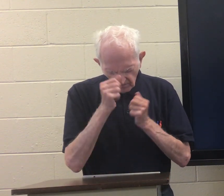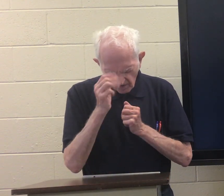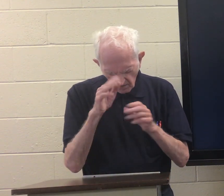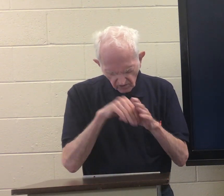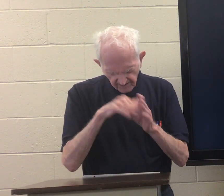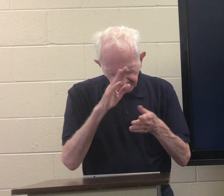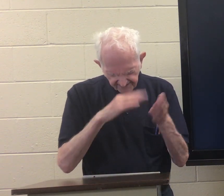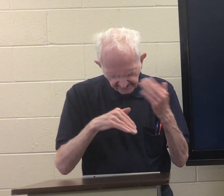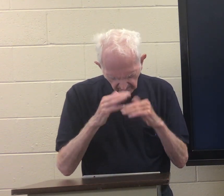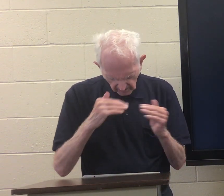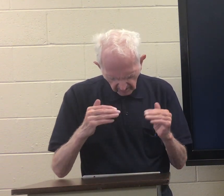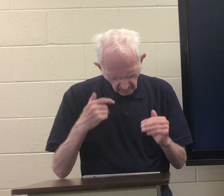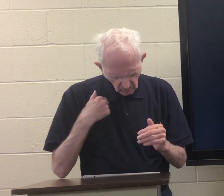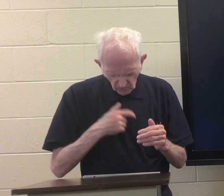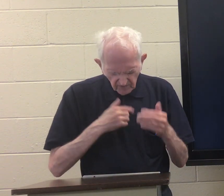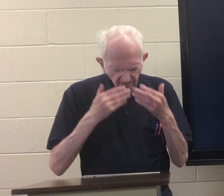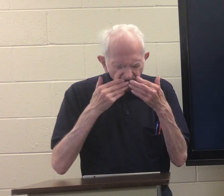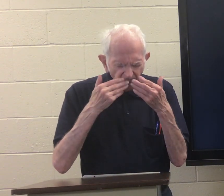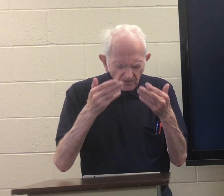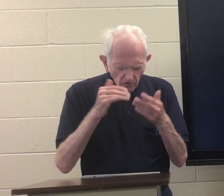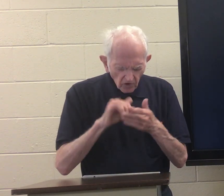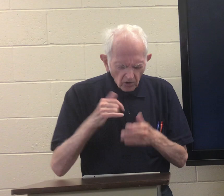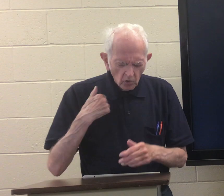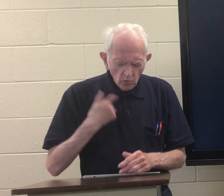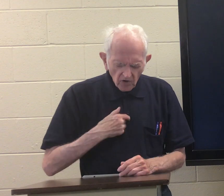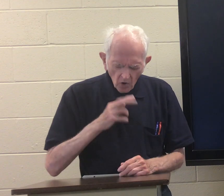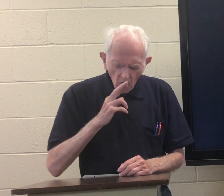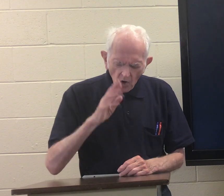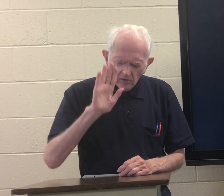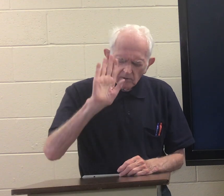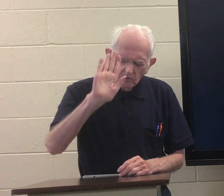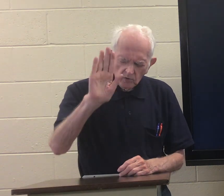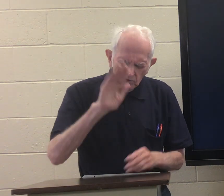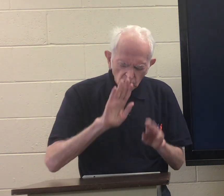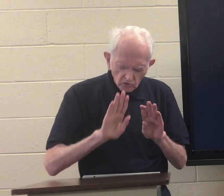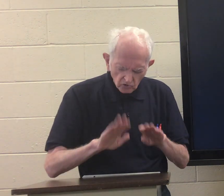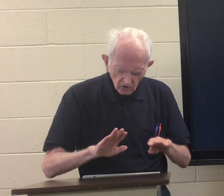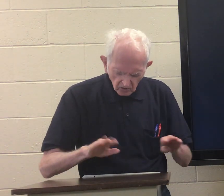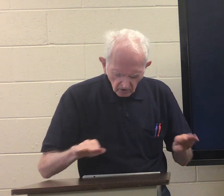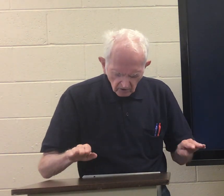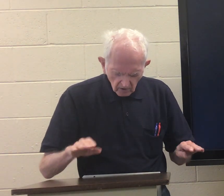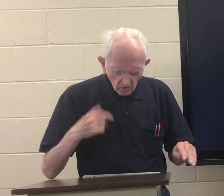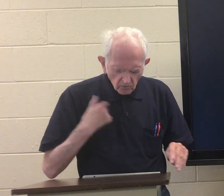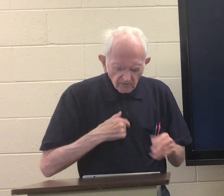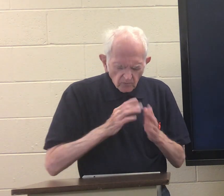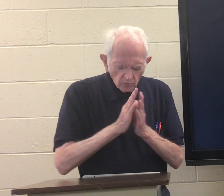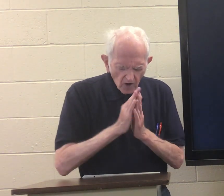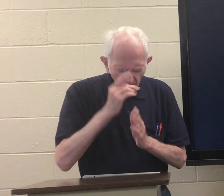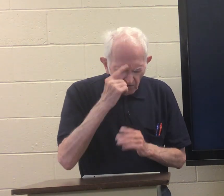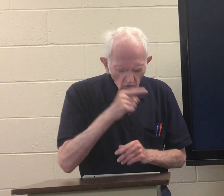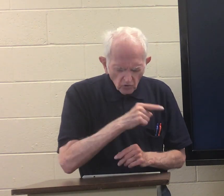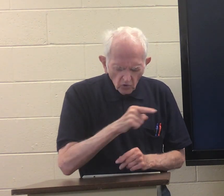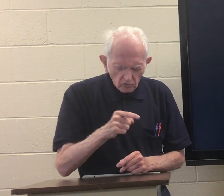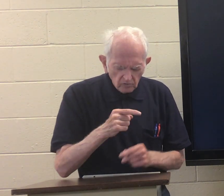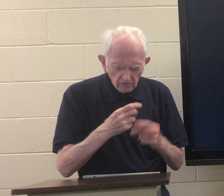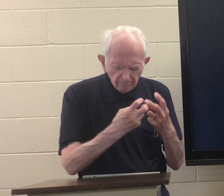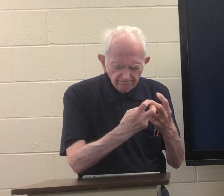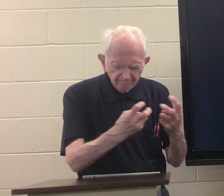dear father in heaven we thank you that we are your children and we pray for those